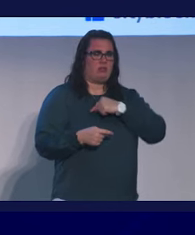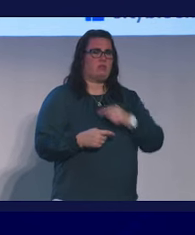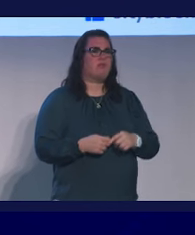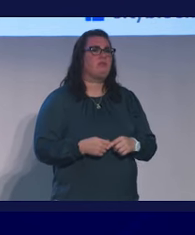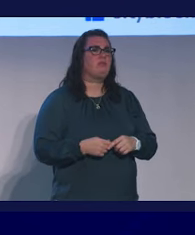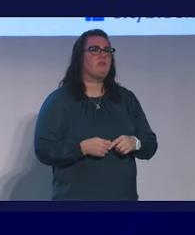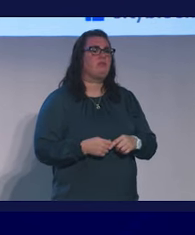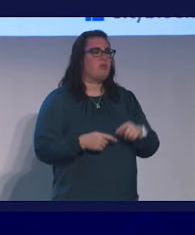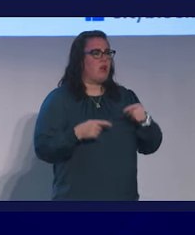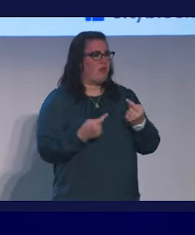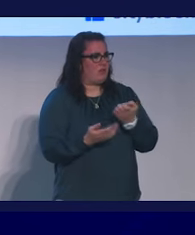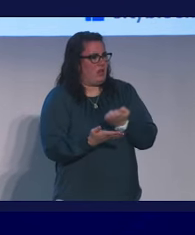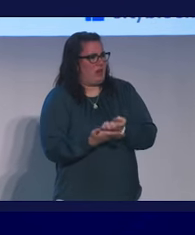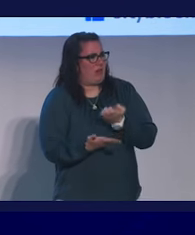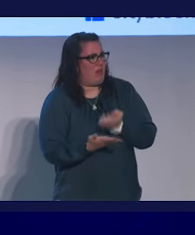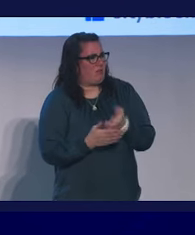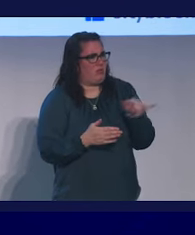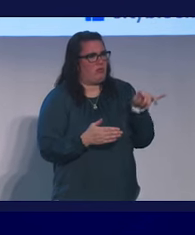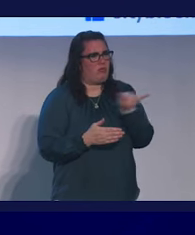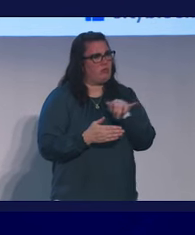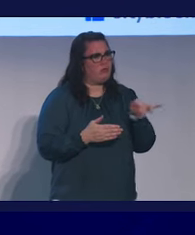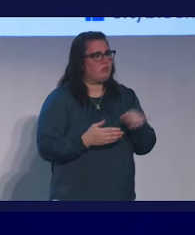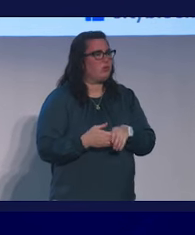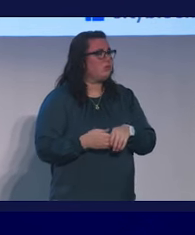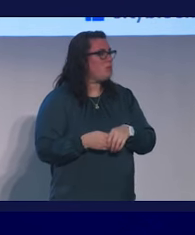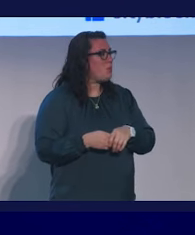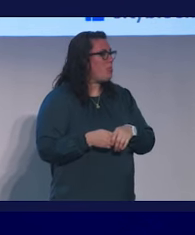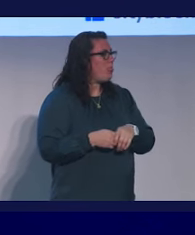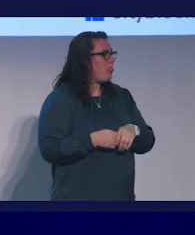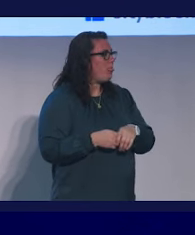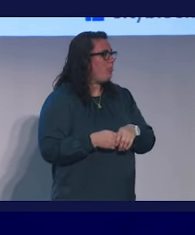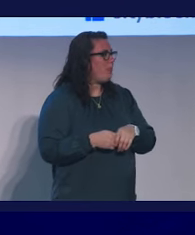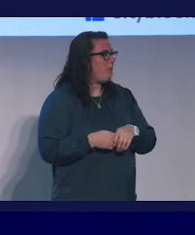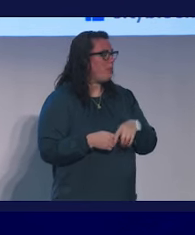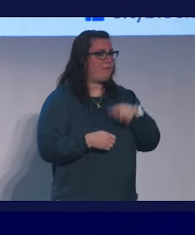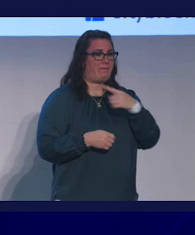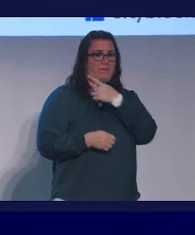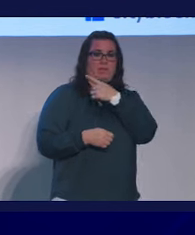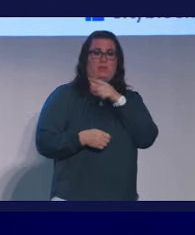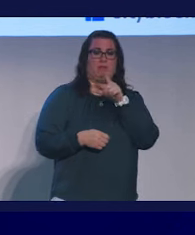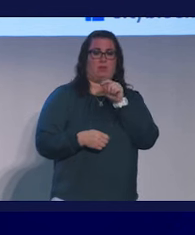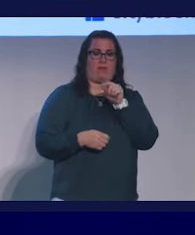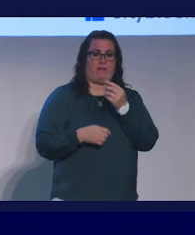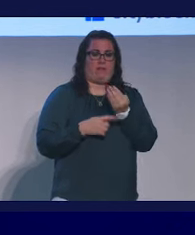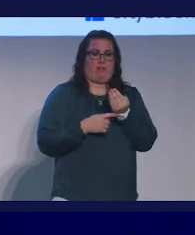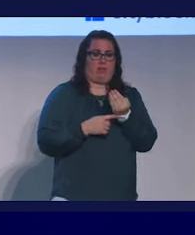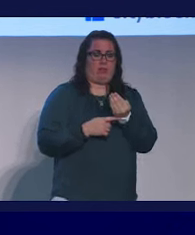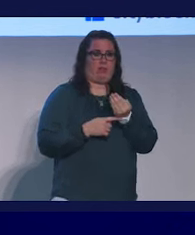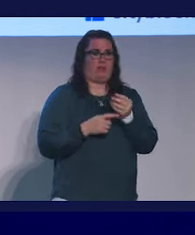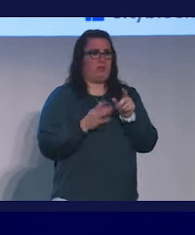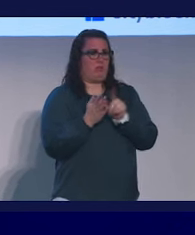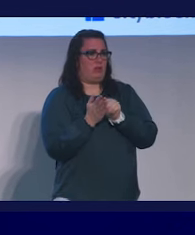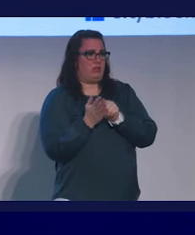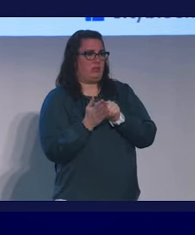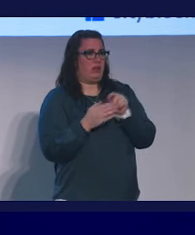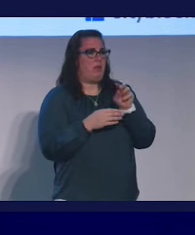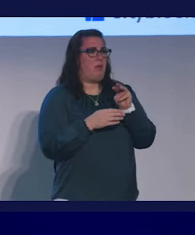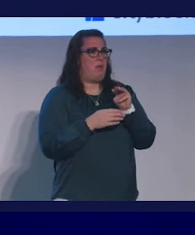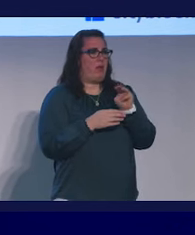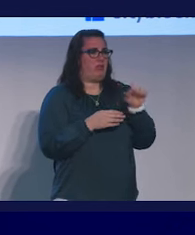It's harming us economically, too. This is a slide from 2014, published in Massachusetts.